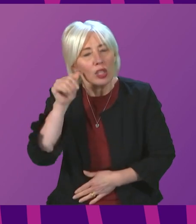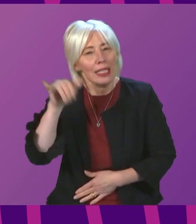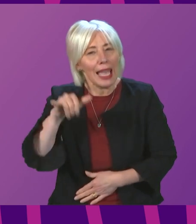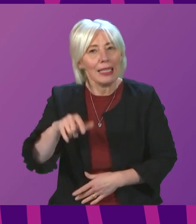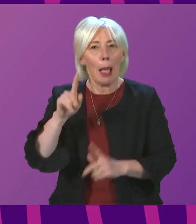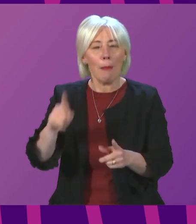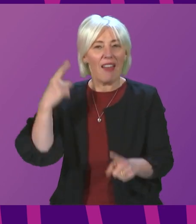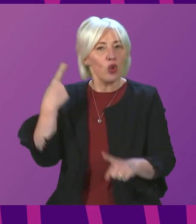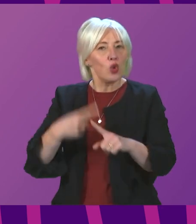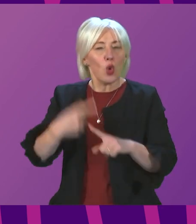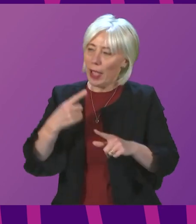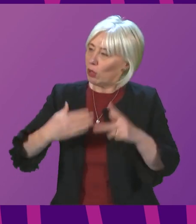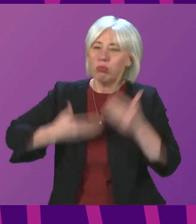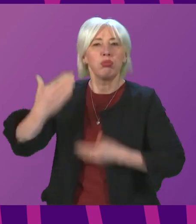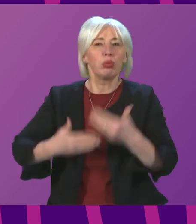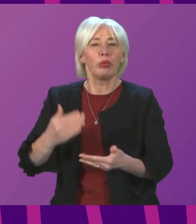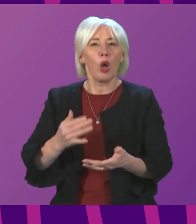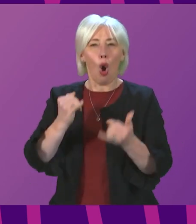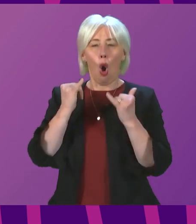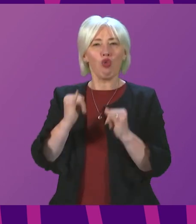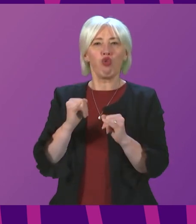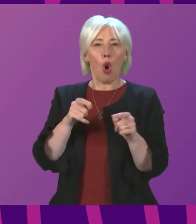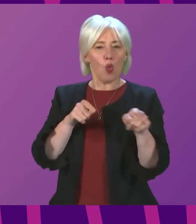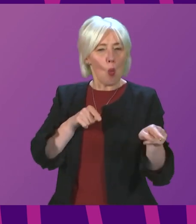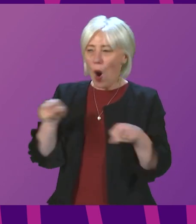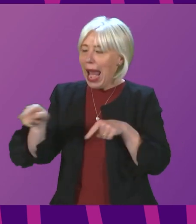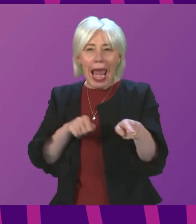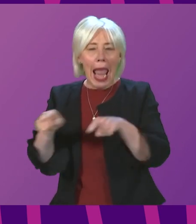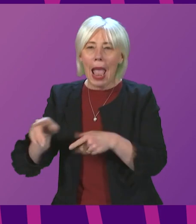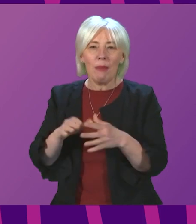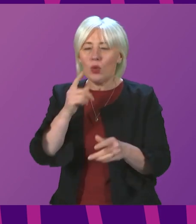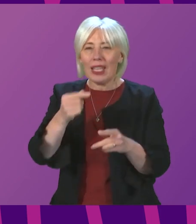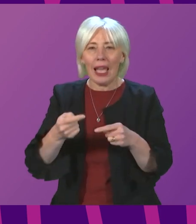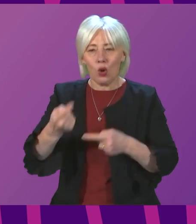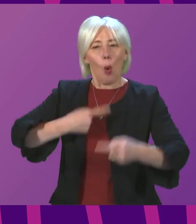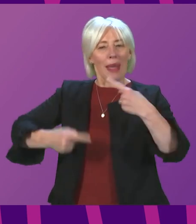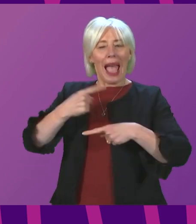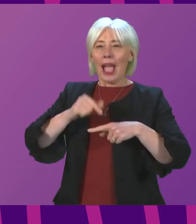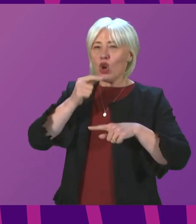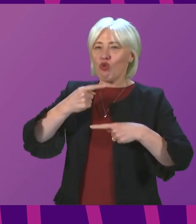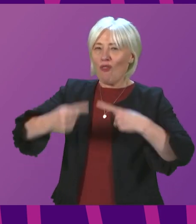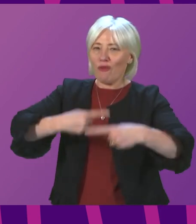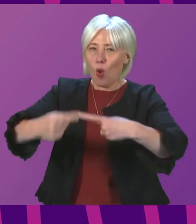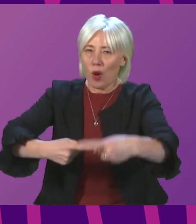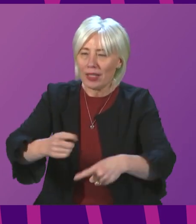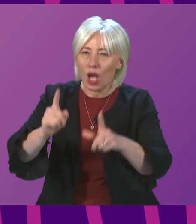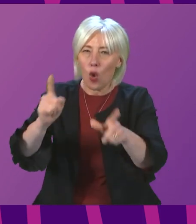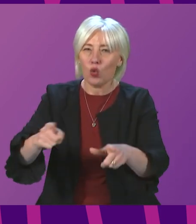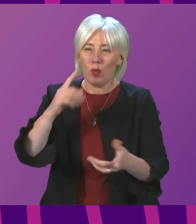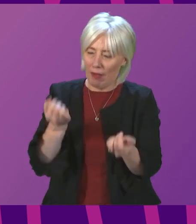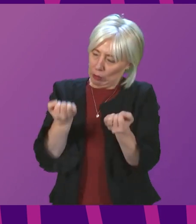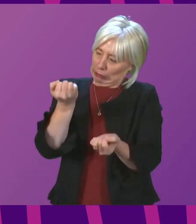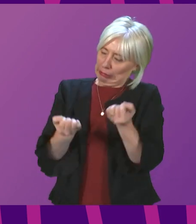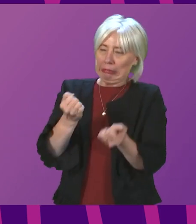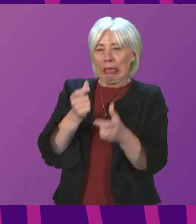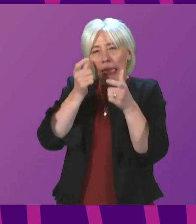do that too quickly or in the wrong order, then it can set us back rather than take us forward. So these judgments continue to be made as carefully